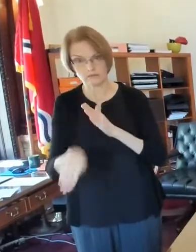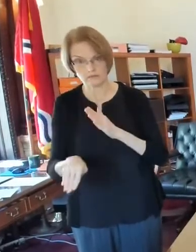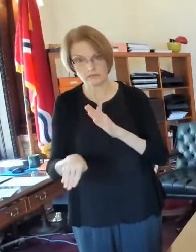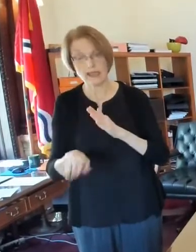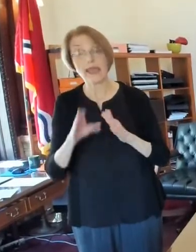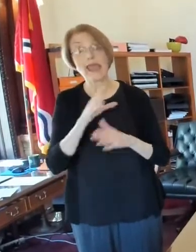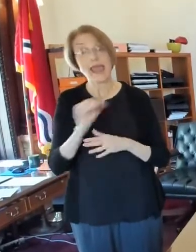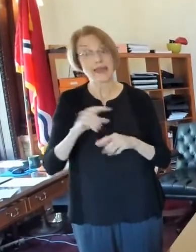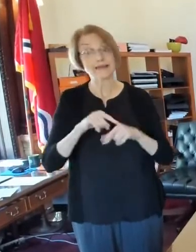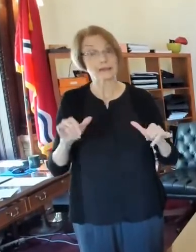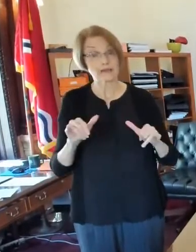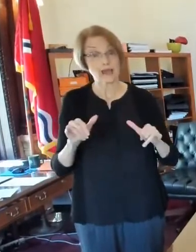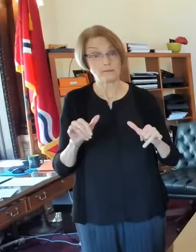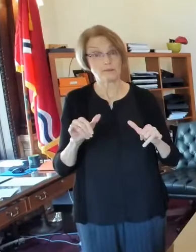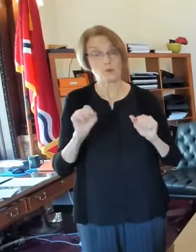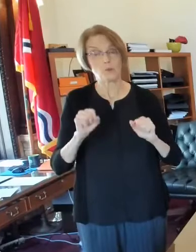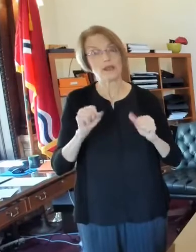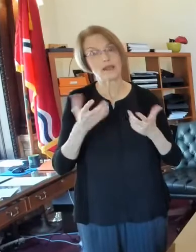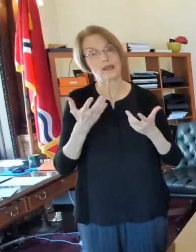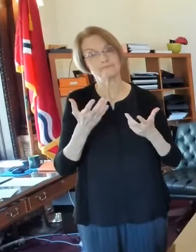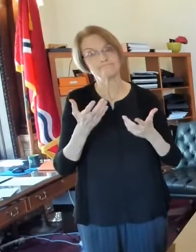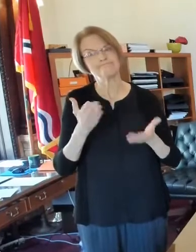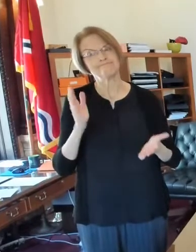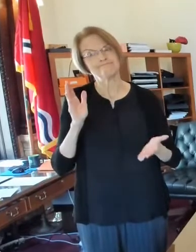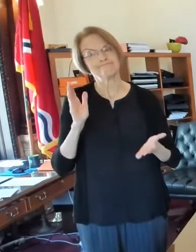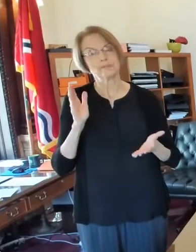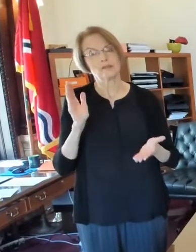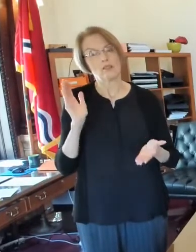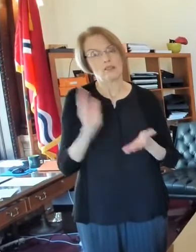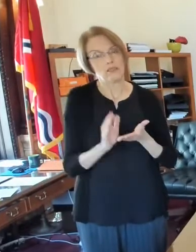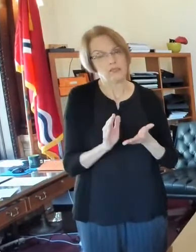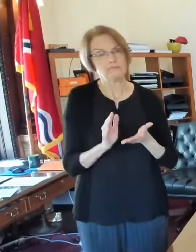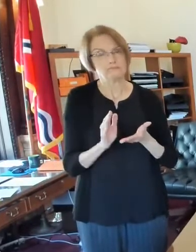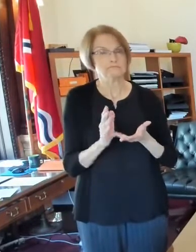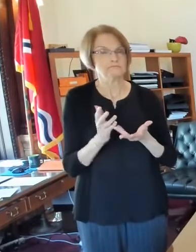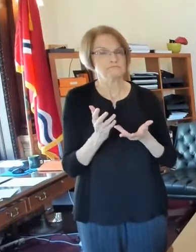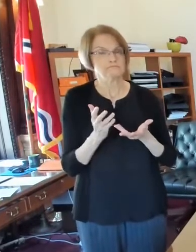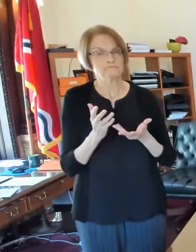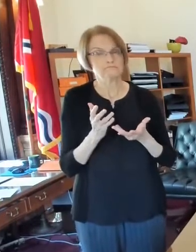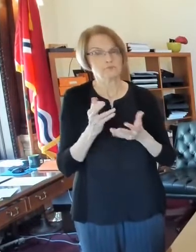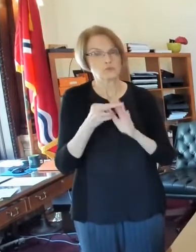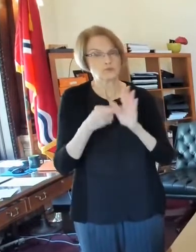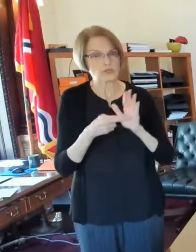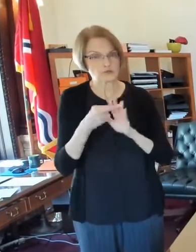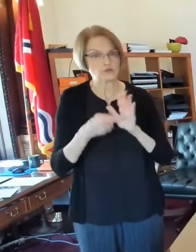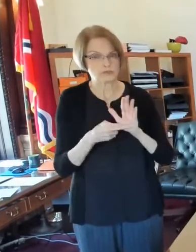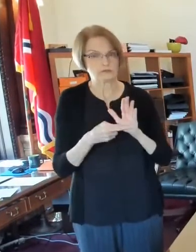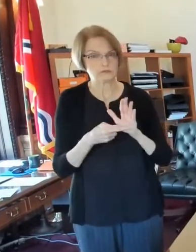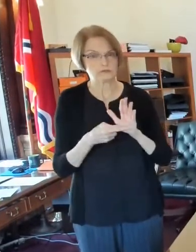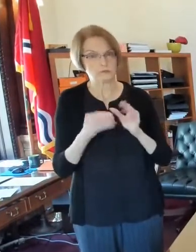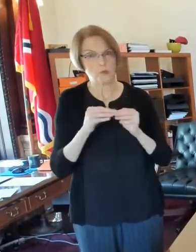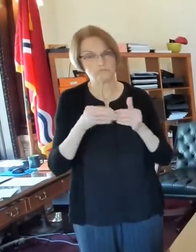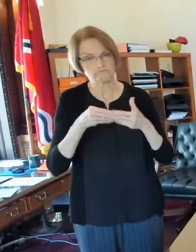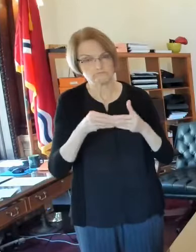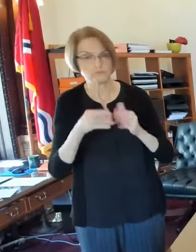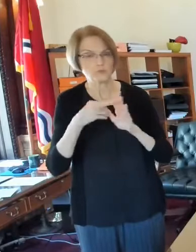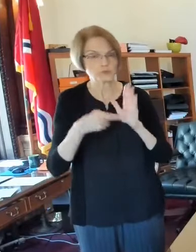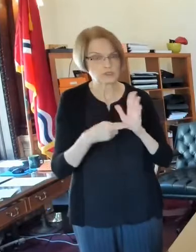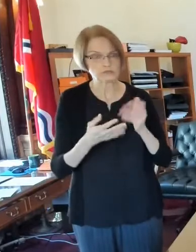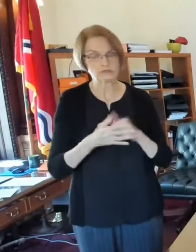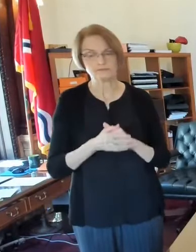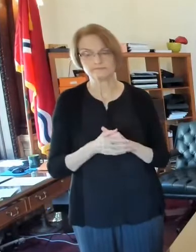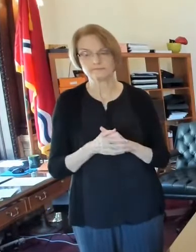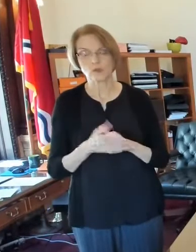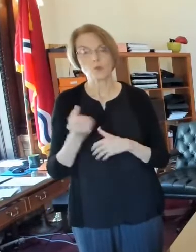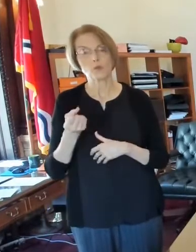able to lift some of these restrictions. Um, we understand that and that